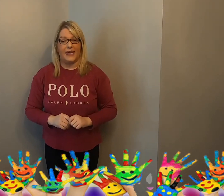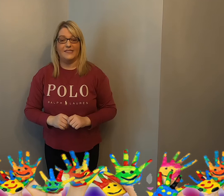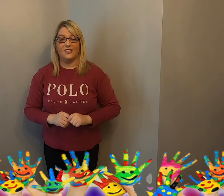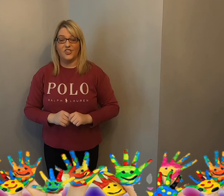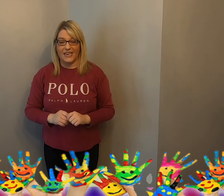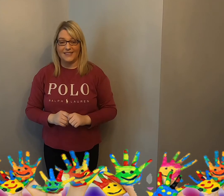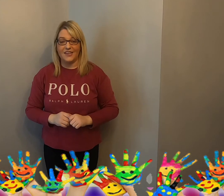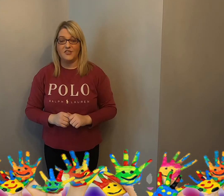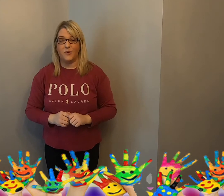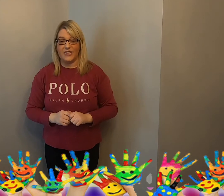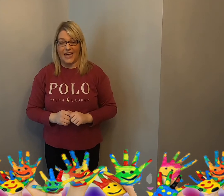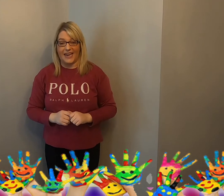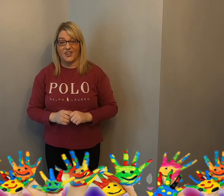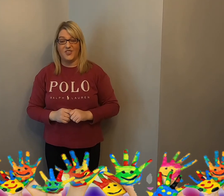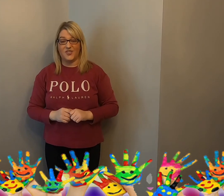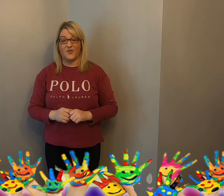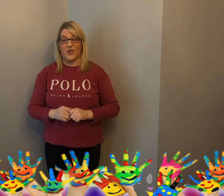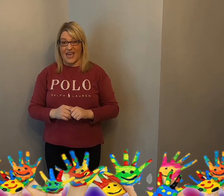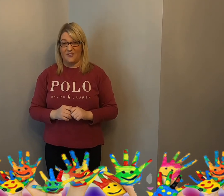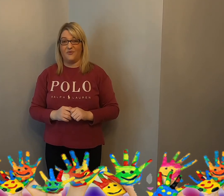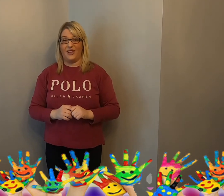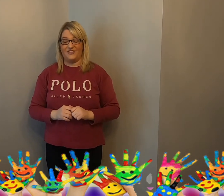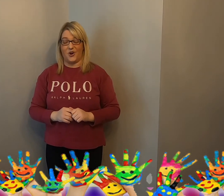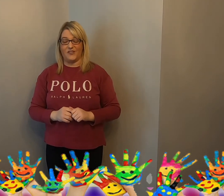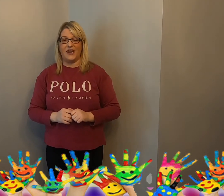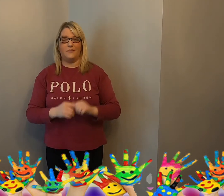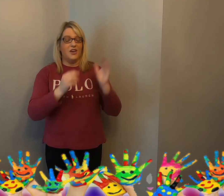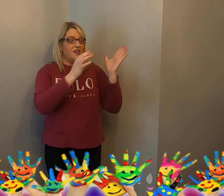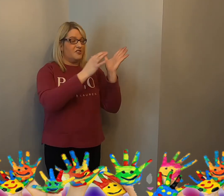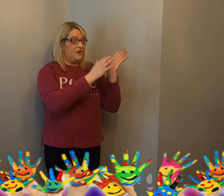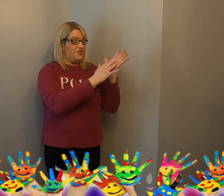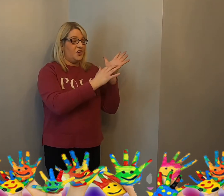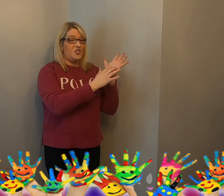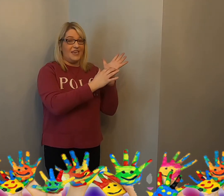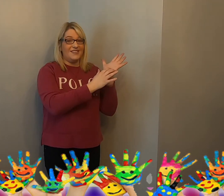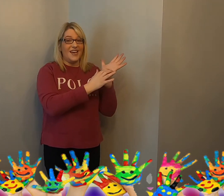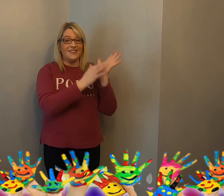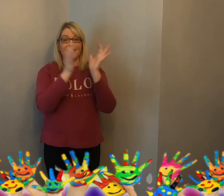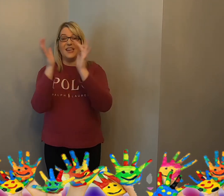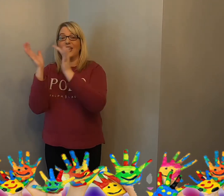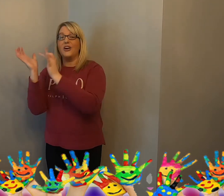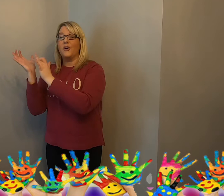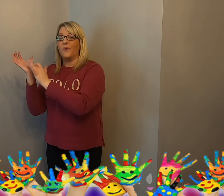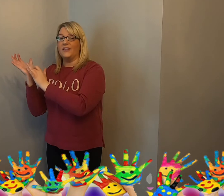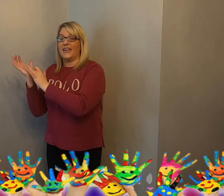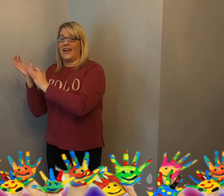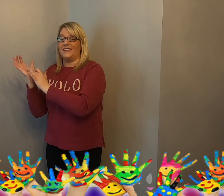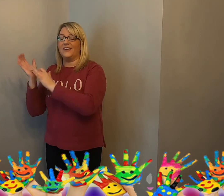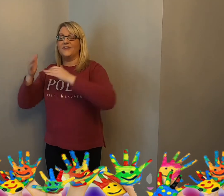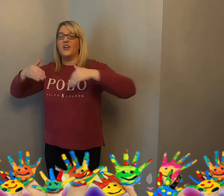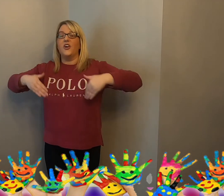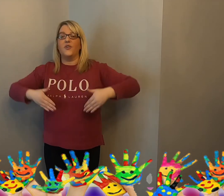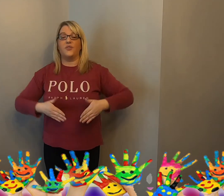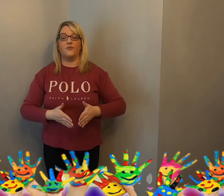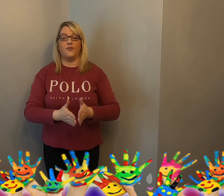is Jesus will guide us through every dark time. So we do Jesus will guide us through